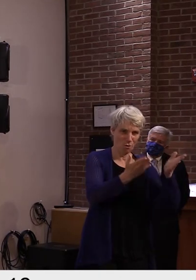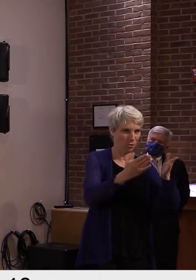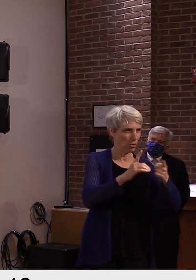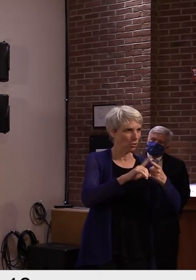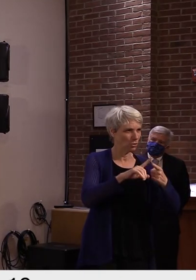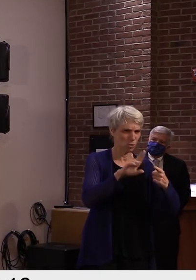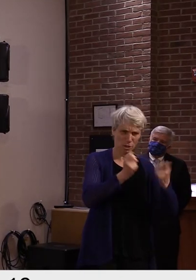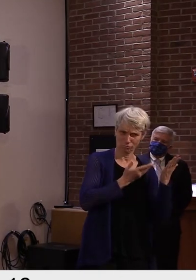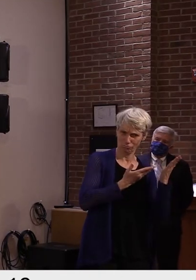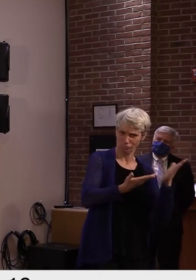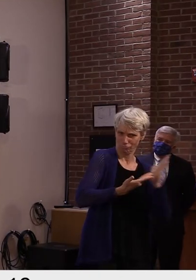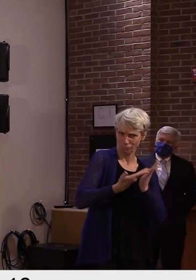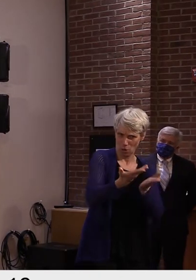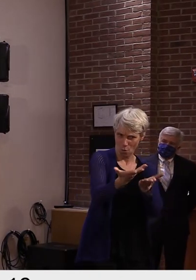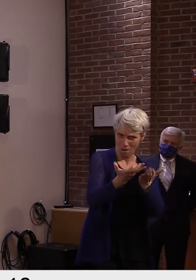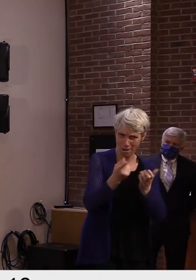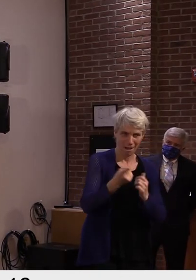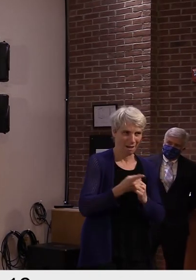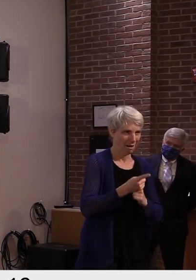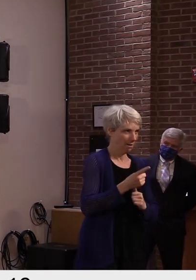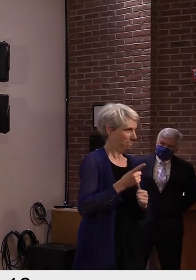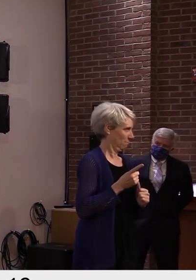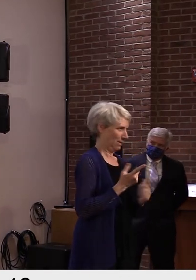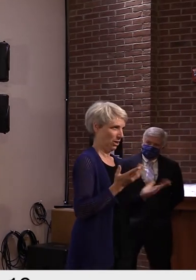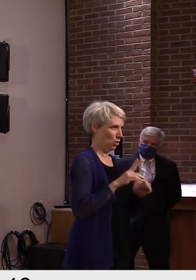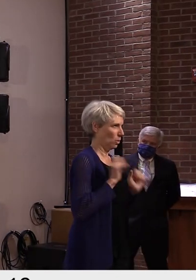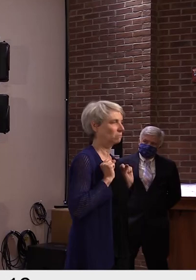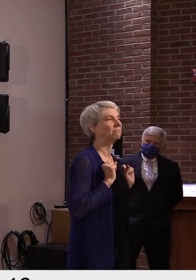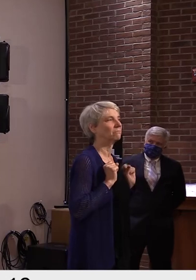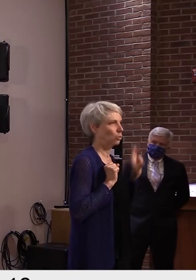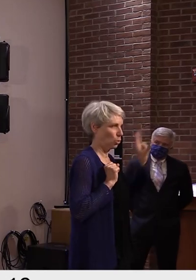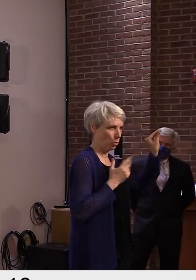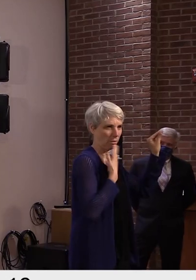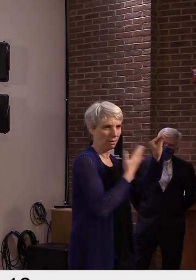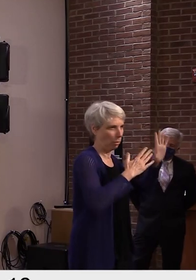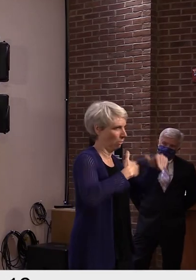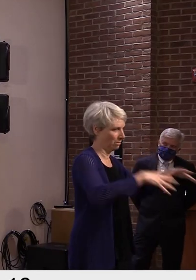this vaccine, and they have not accepted that offer at this point in time.